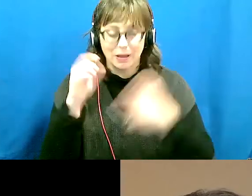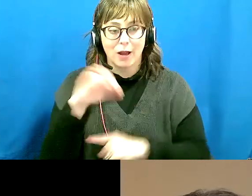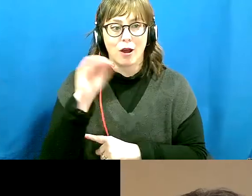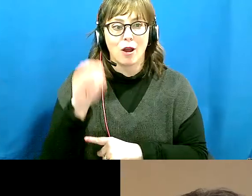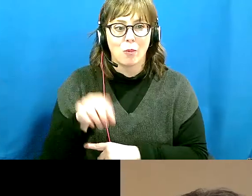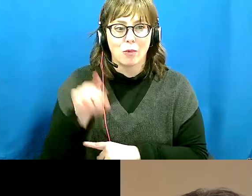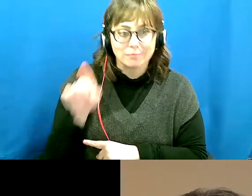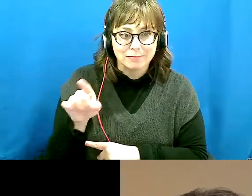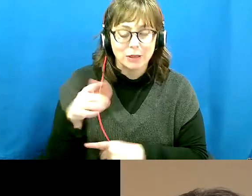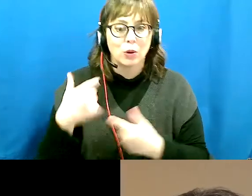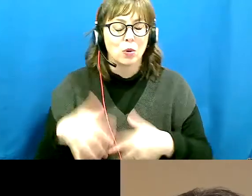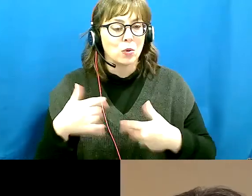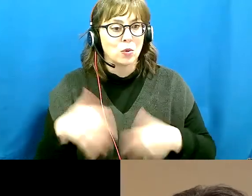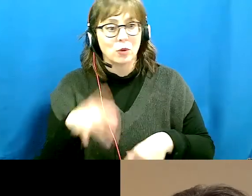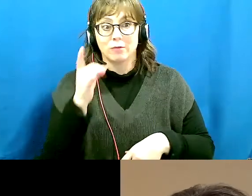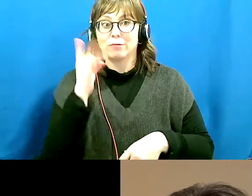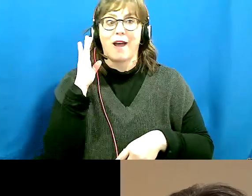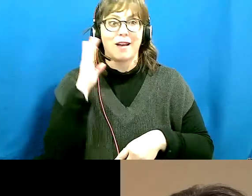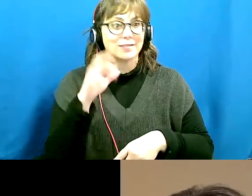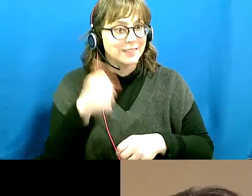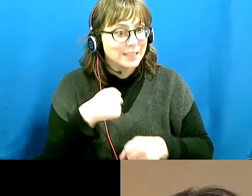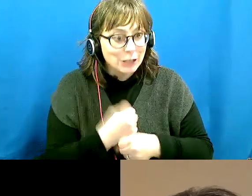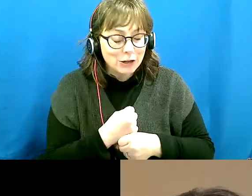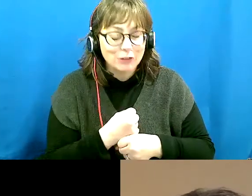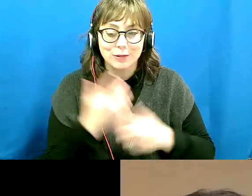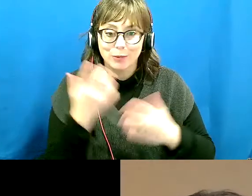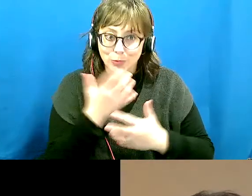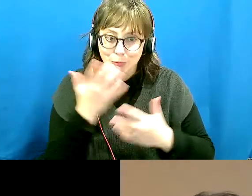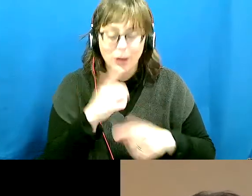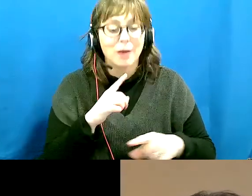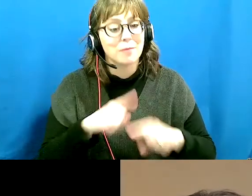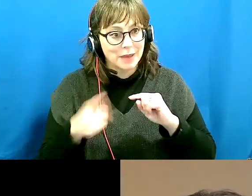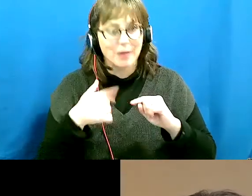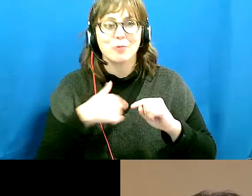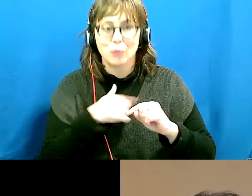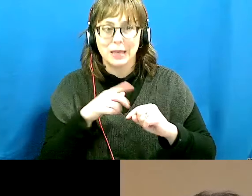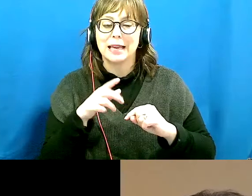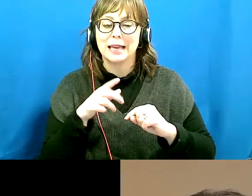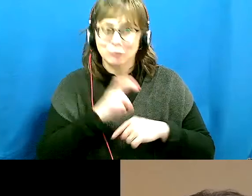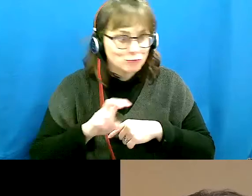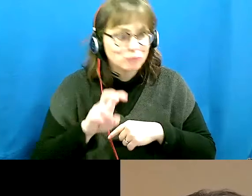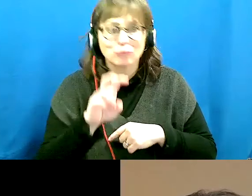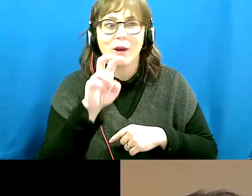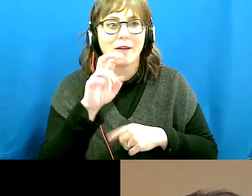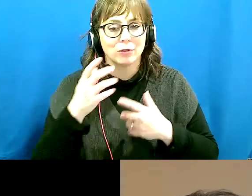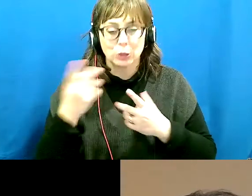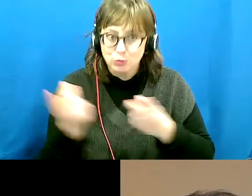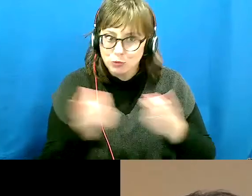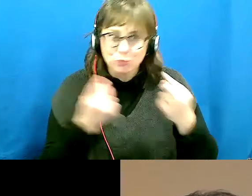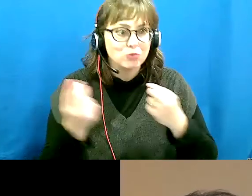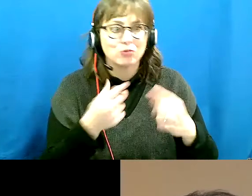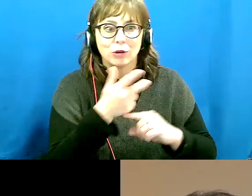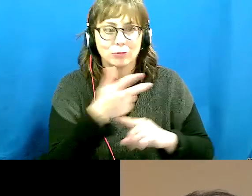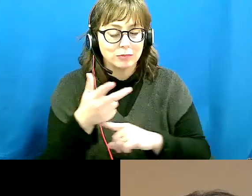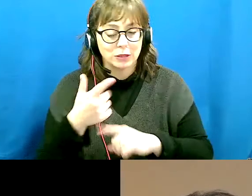It's hard to believe that 10 years have gone. But since we were on the road, since we originally wrote